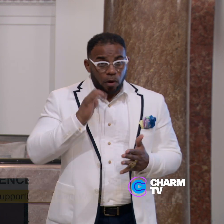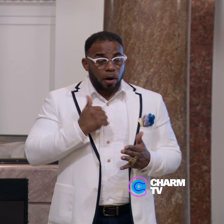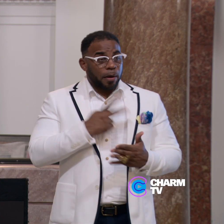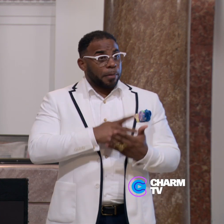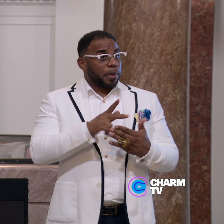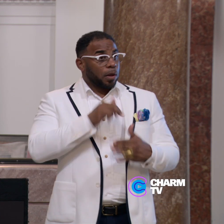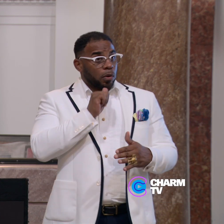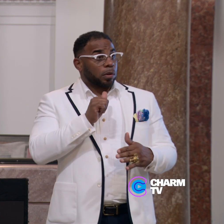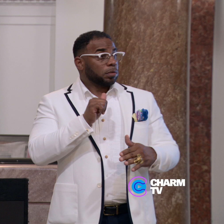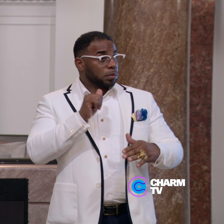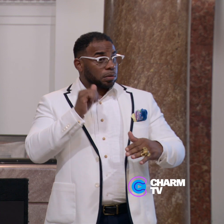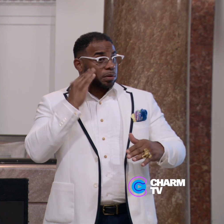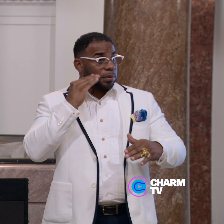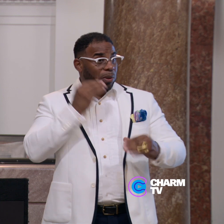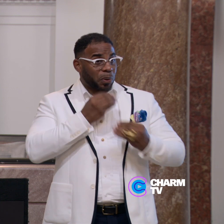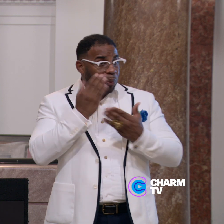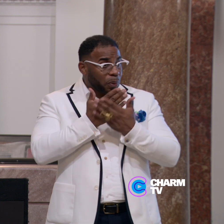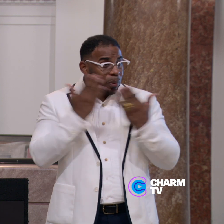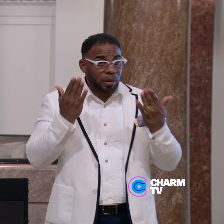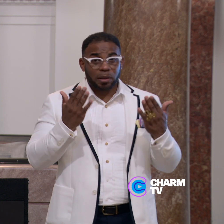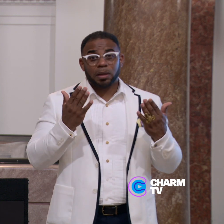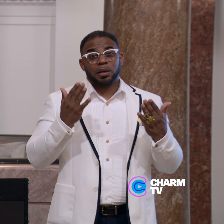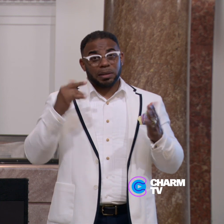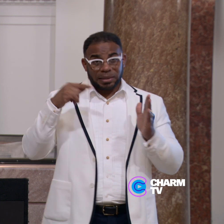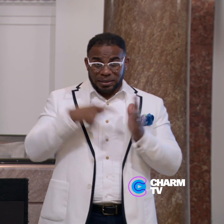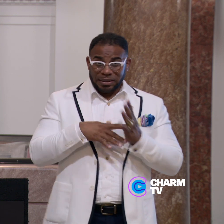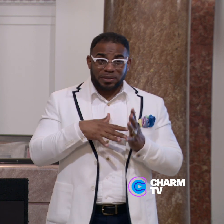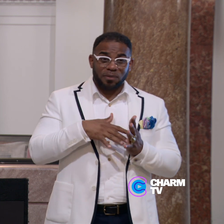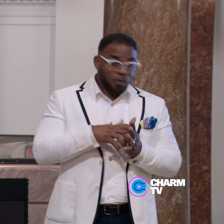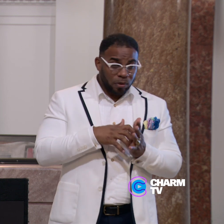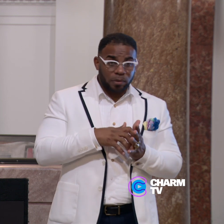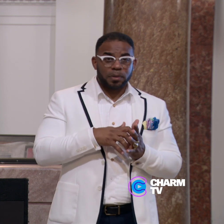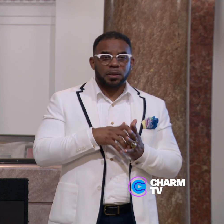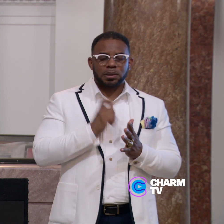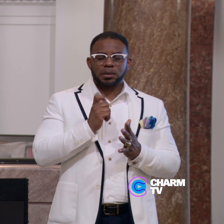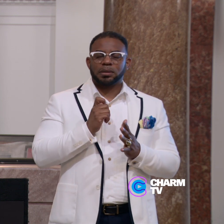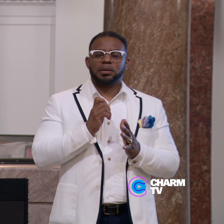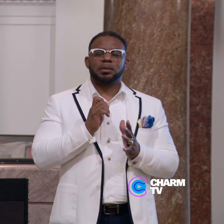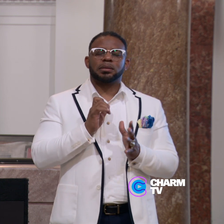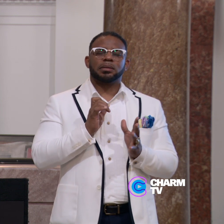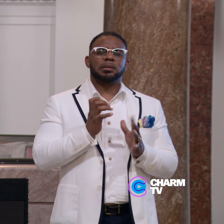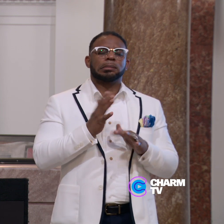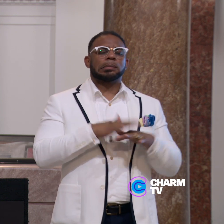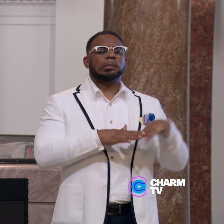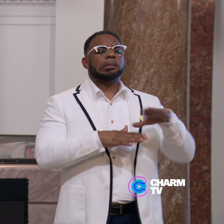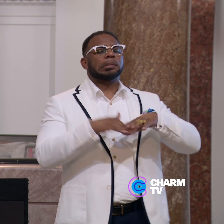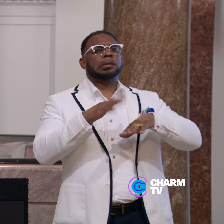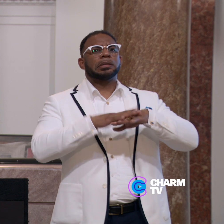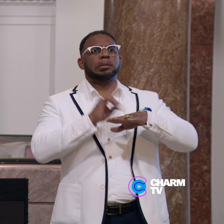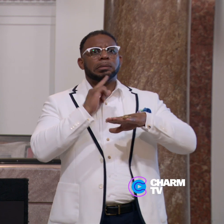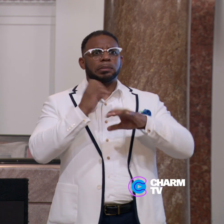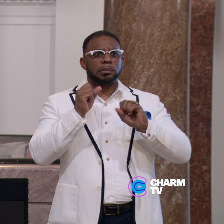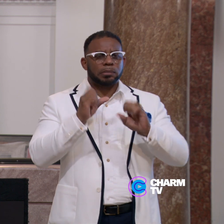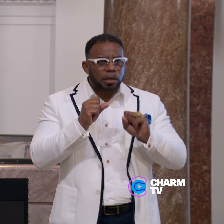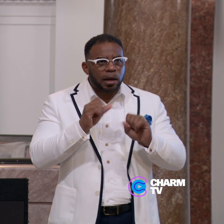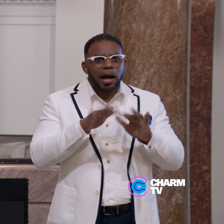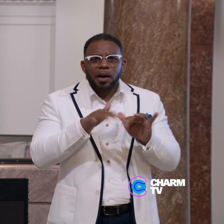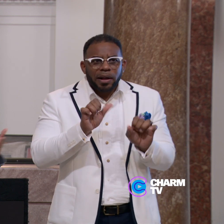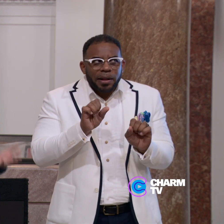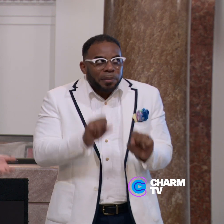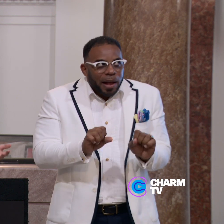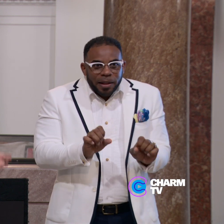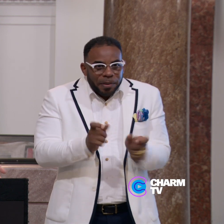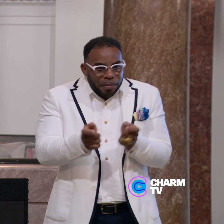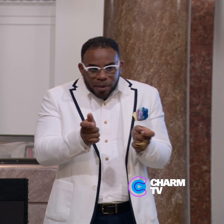our patients who are experiencing homelessness, this vulnerability is compounded significantly. How can they